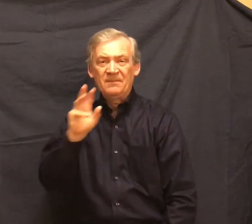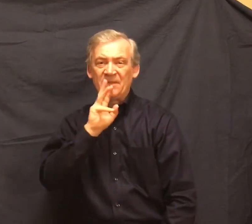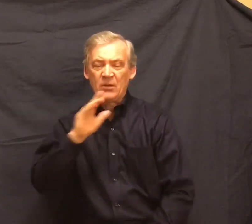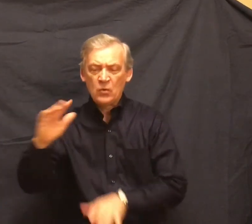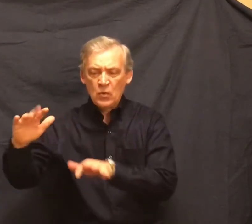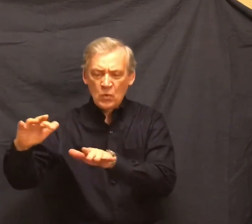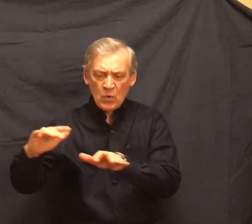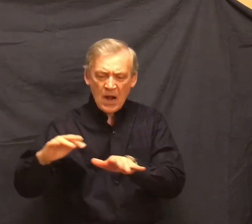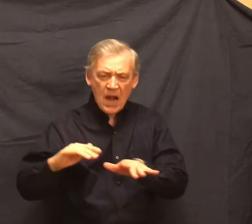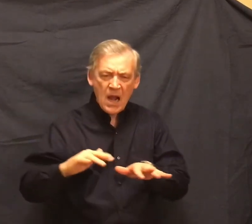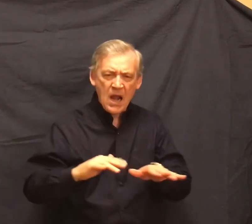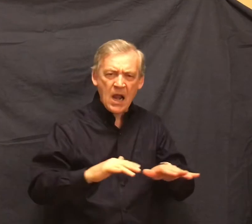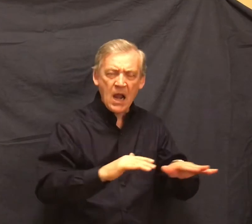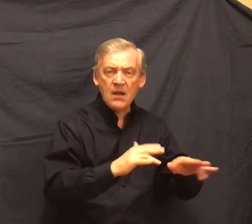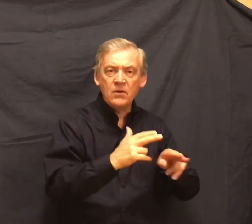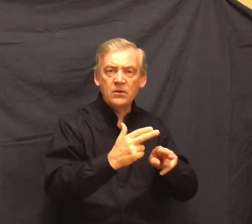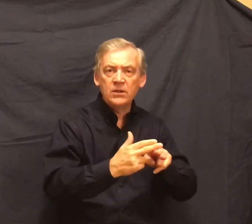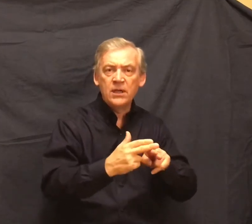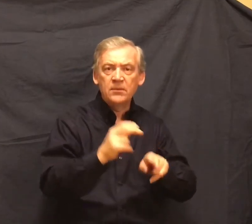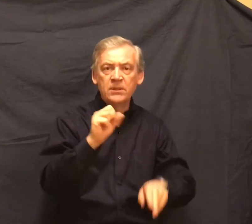and runs deep and green.